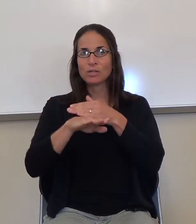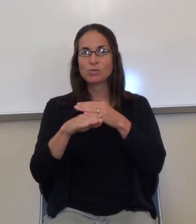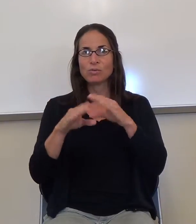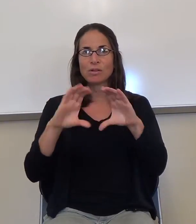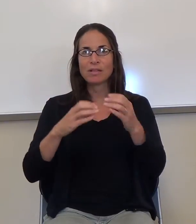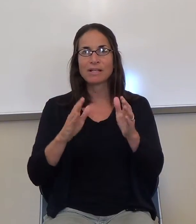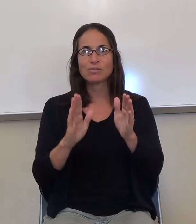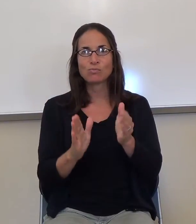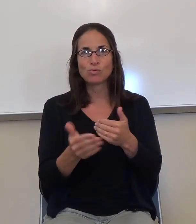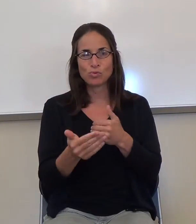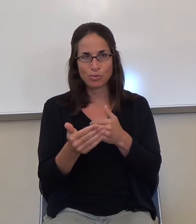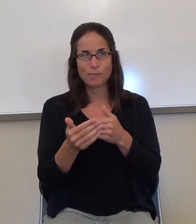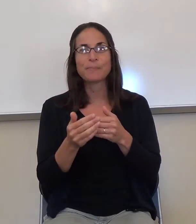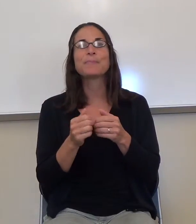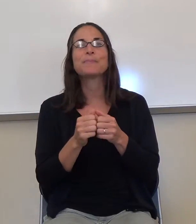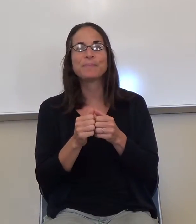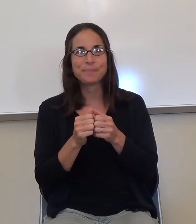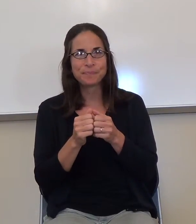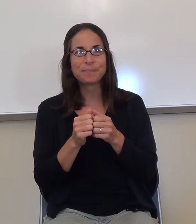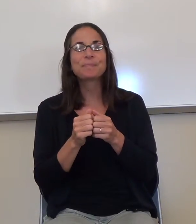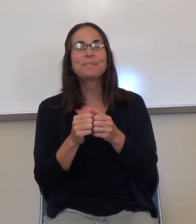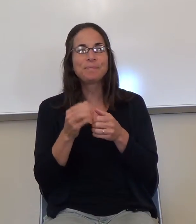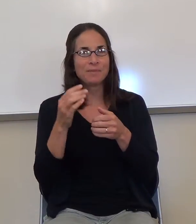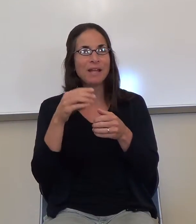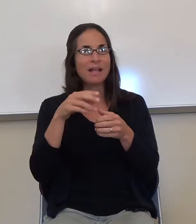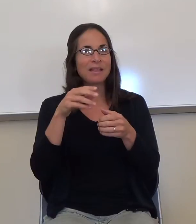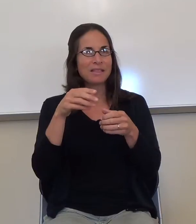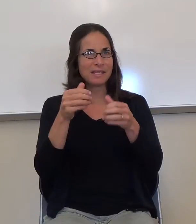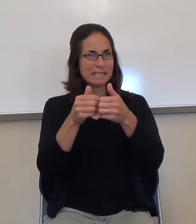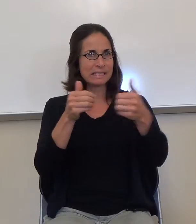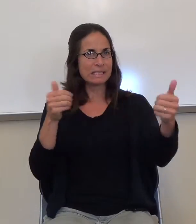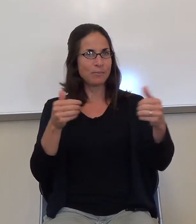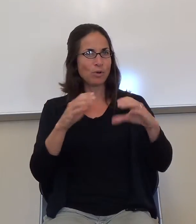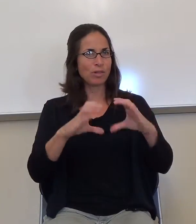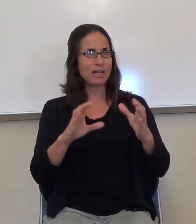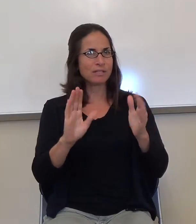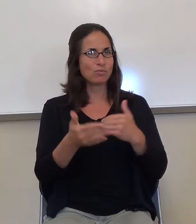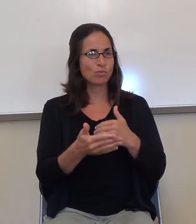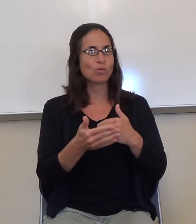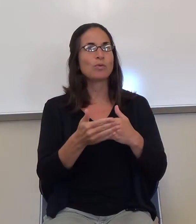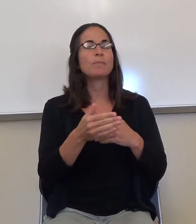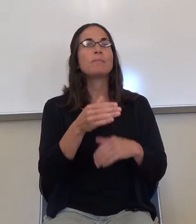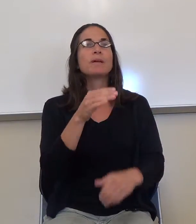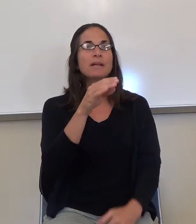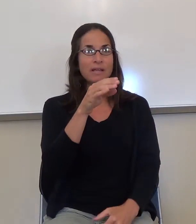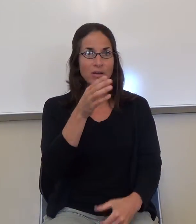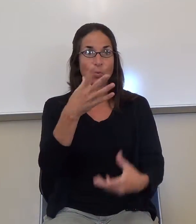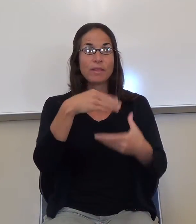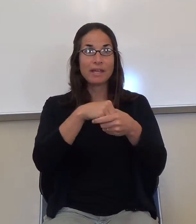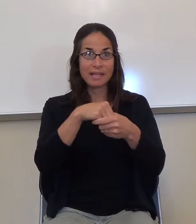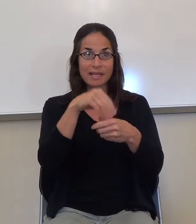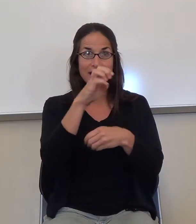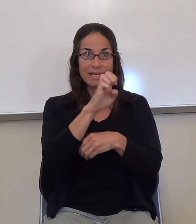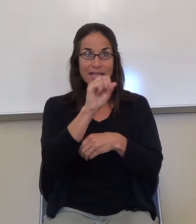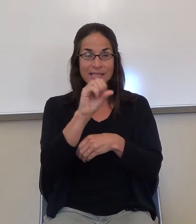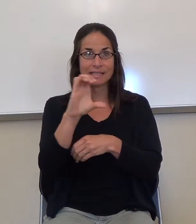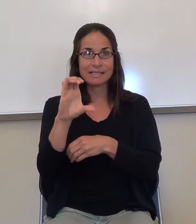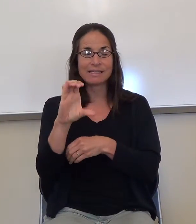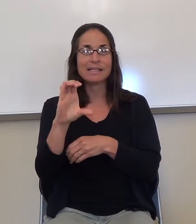to get the assessment, that classroom is over in the ESSC, which stands for English and